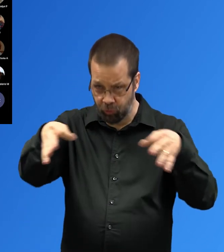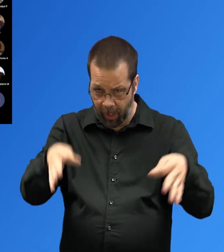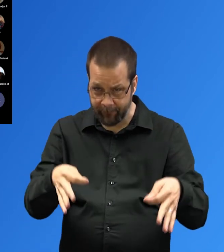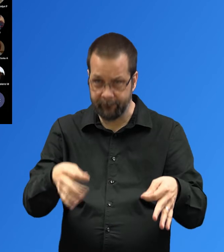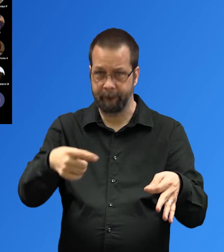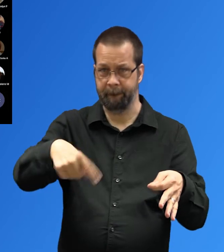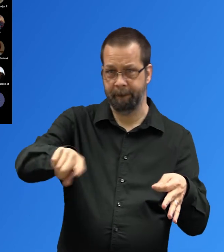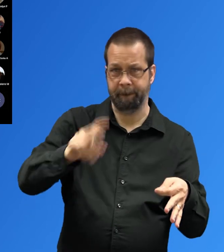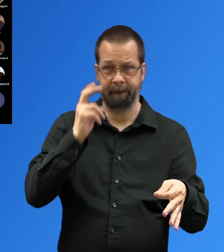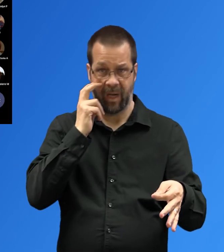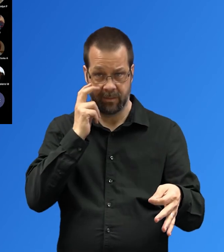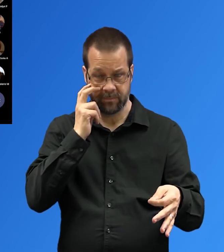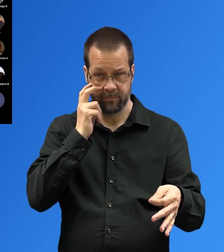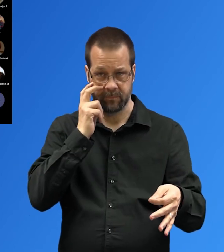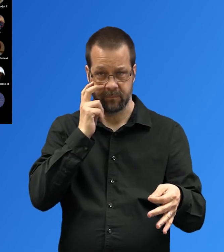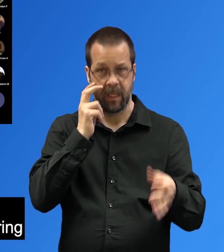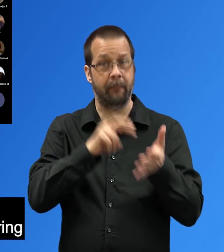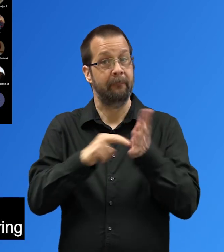photos